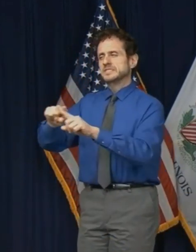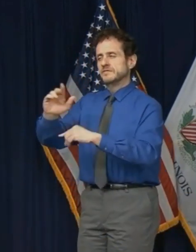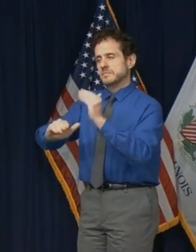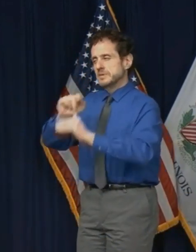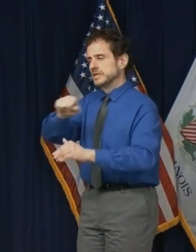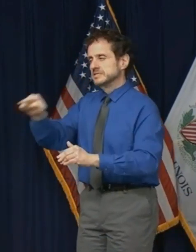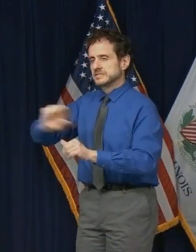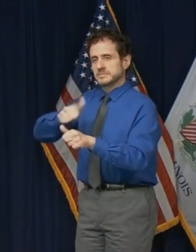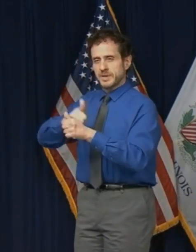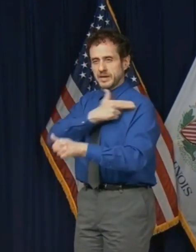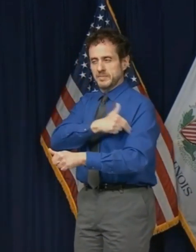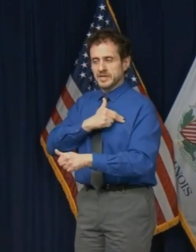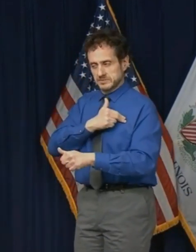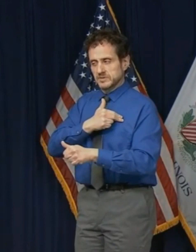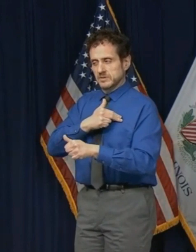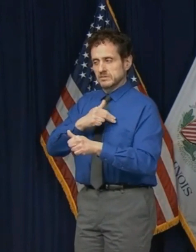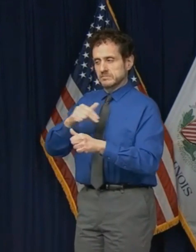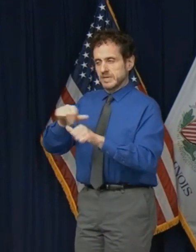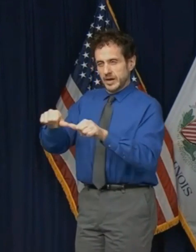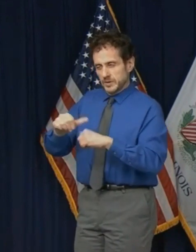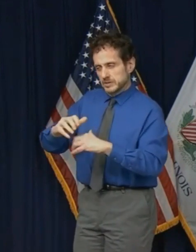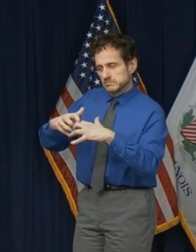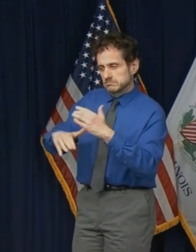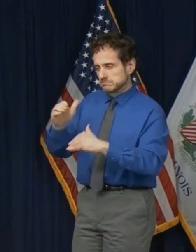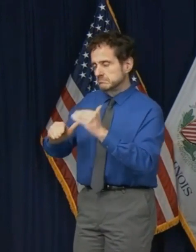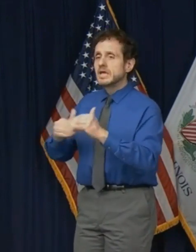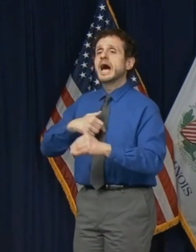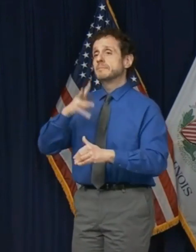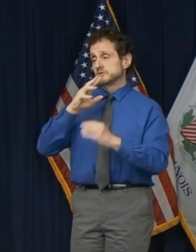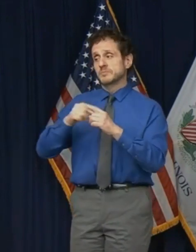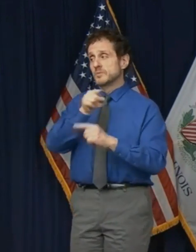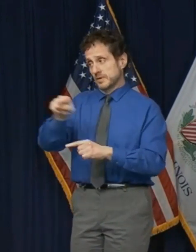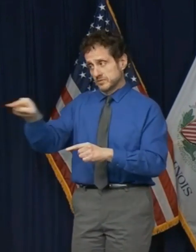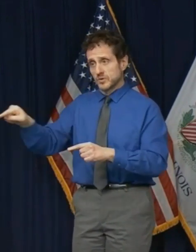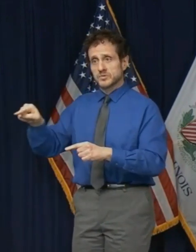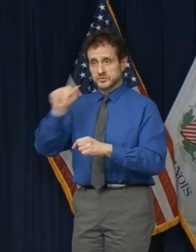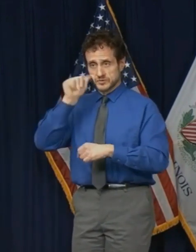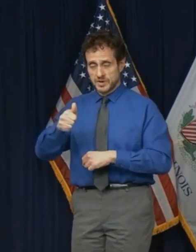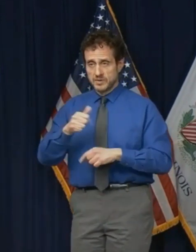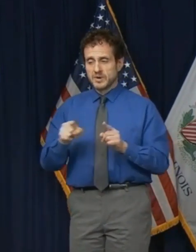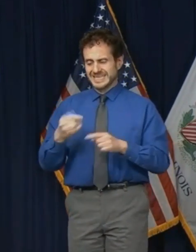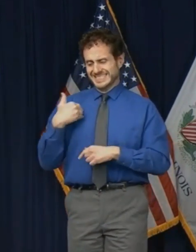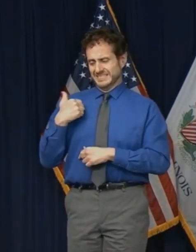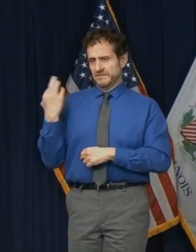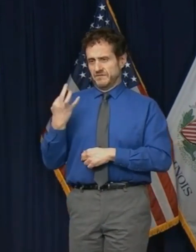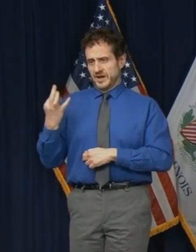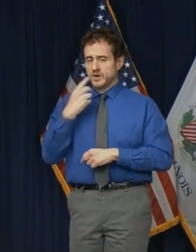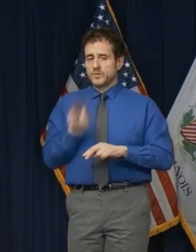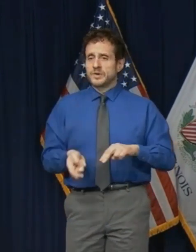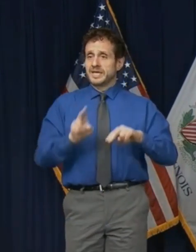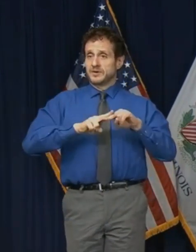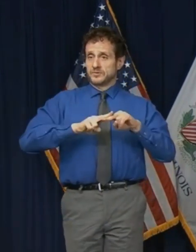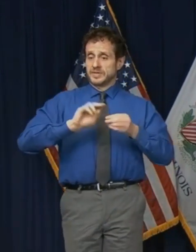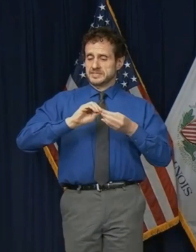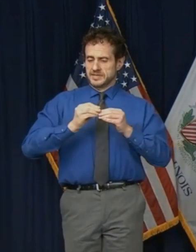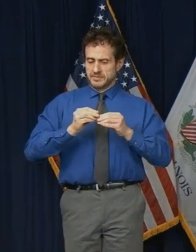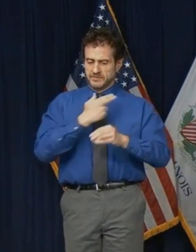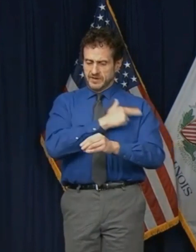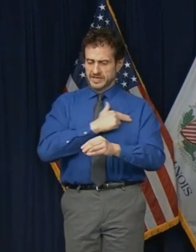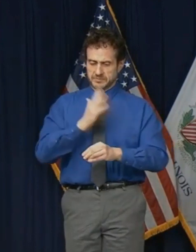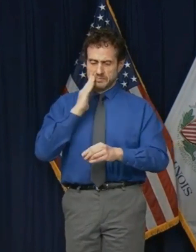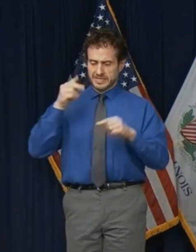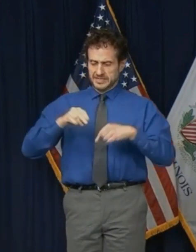And I'll be providing a fuller update on that tomorrow. But as of Friday, we had increased hospital beds in Illinois